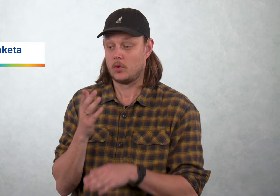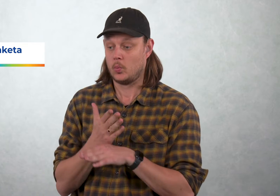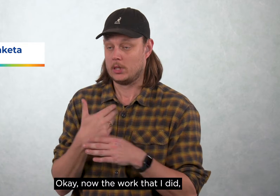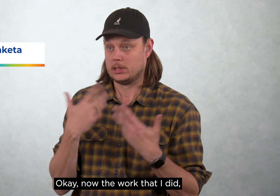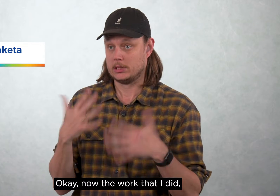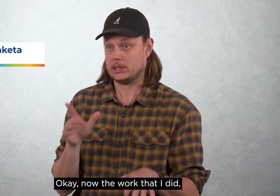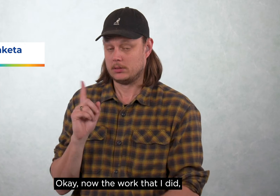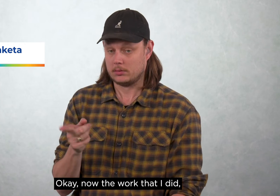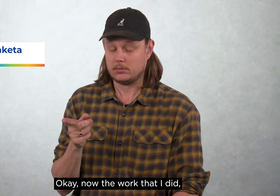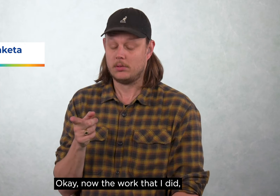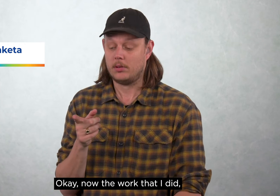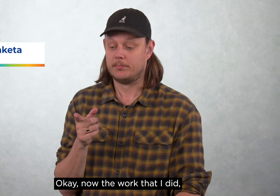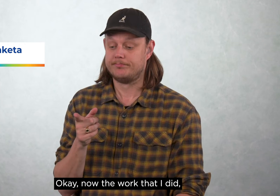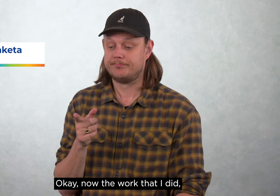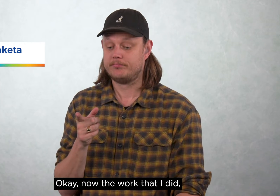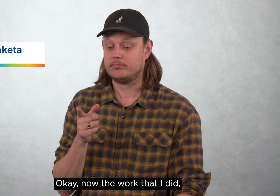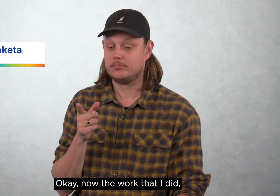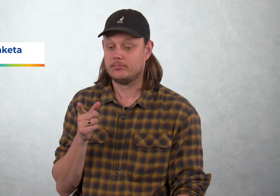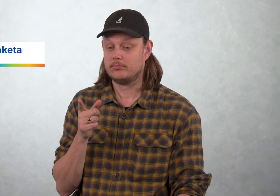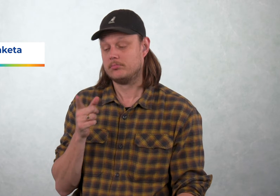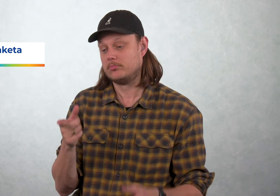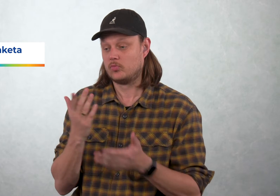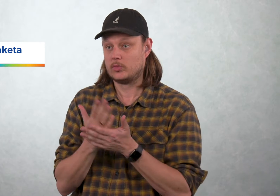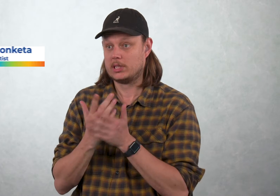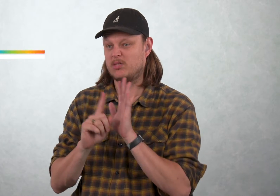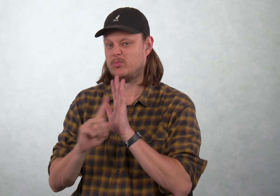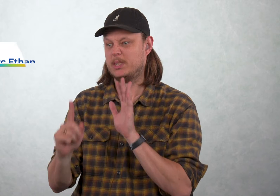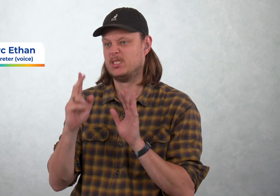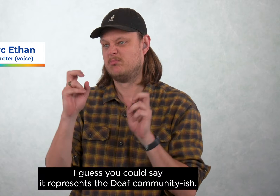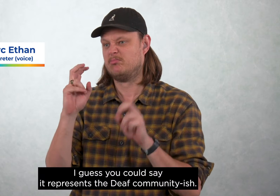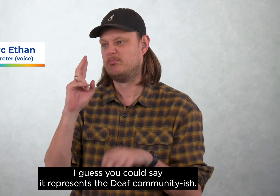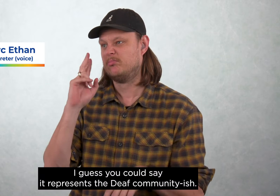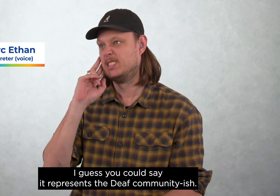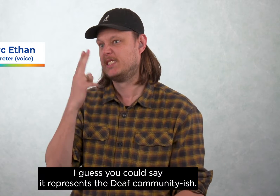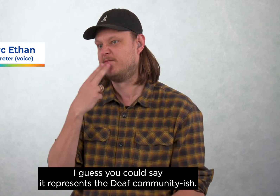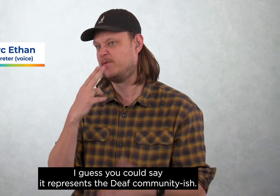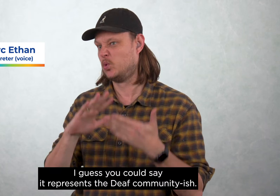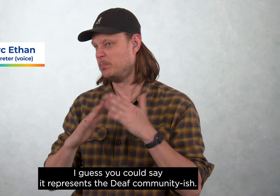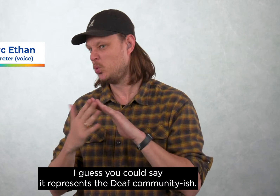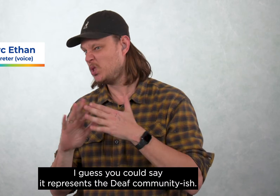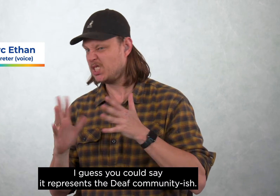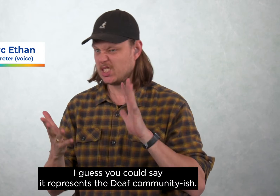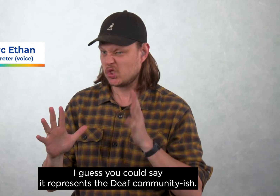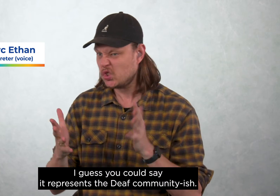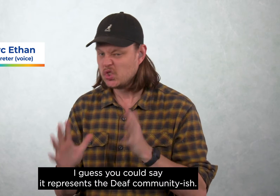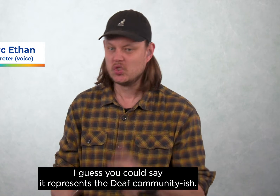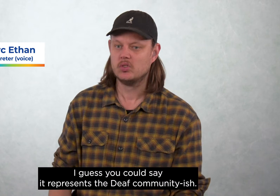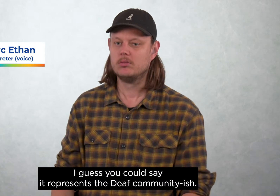Okay, now the work that I did, I guess you could say it represents the deaf community-ish